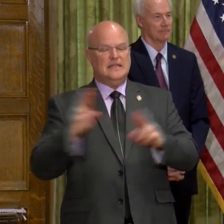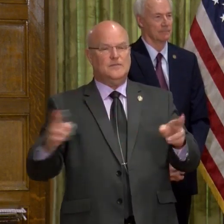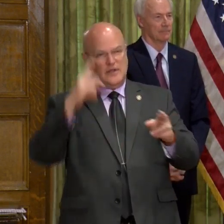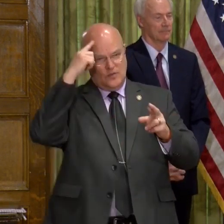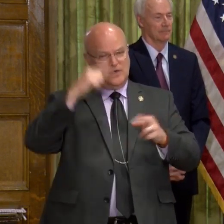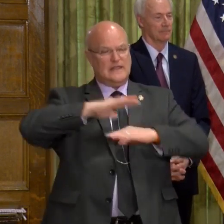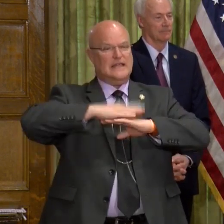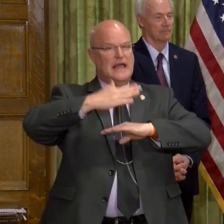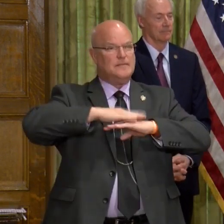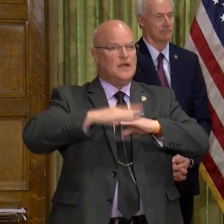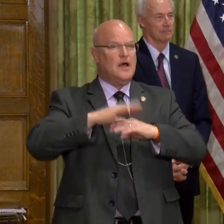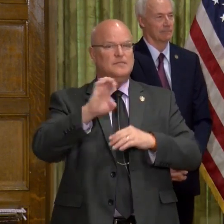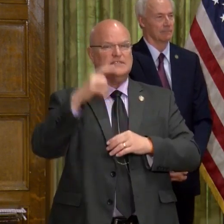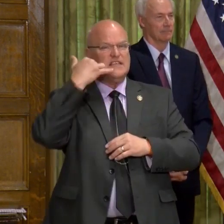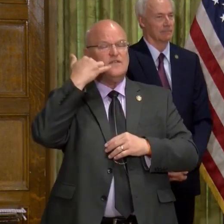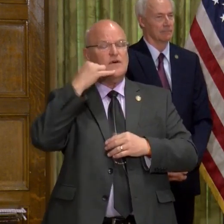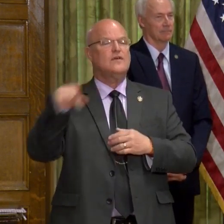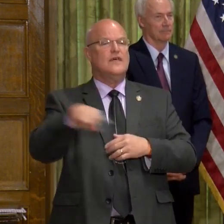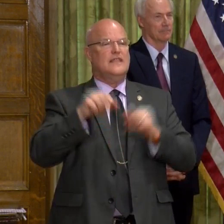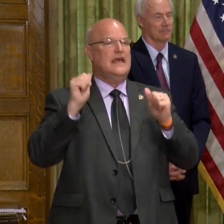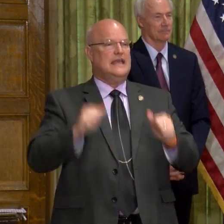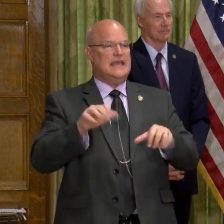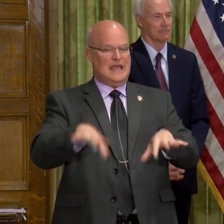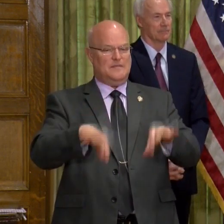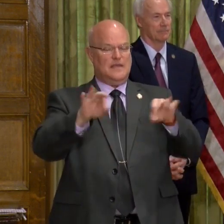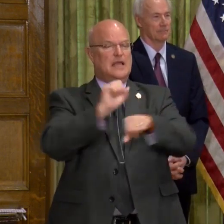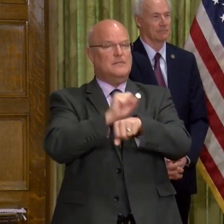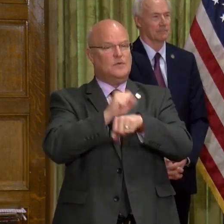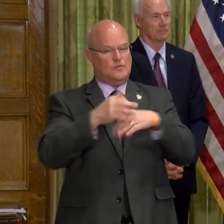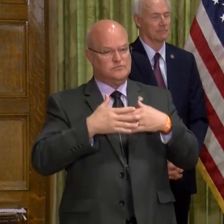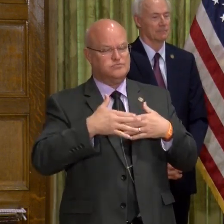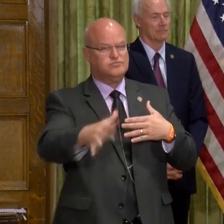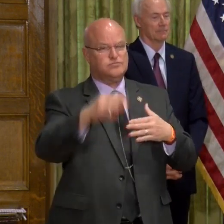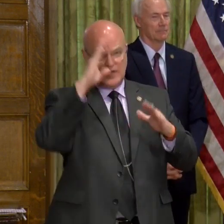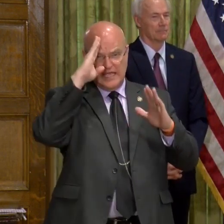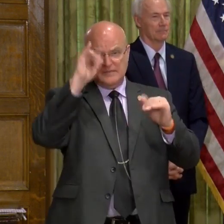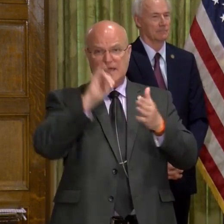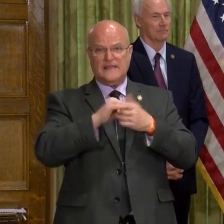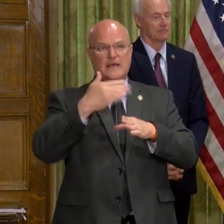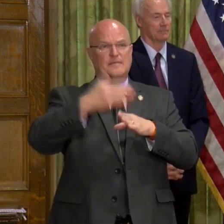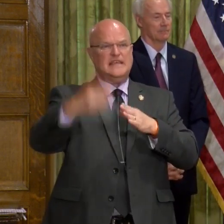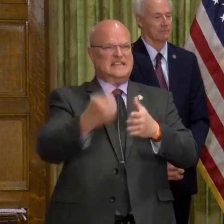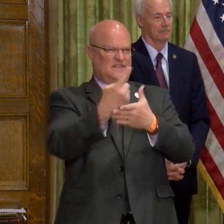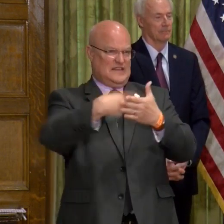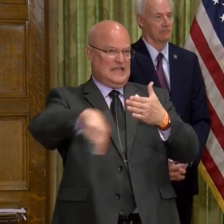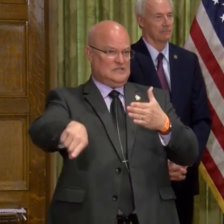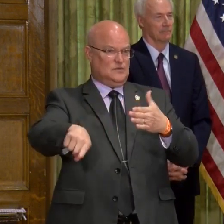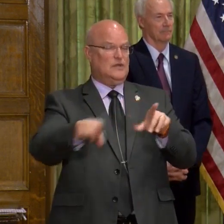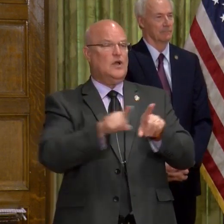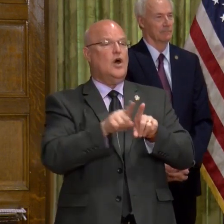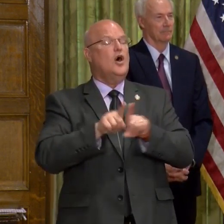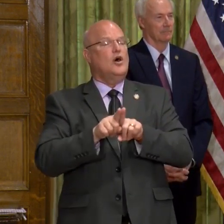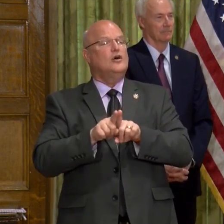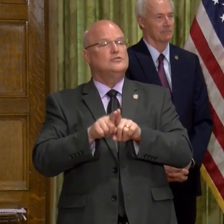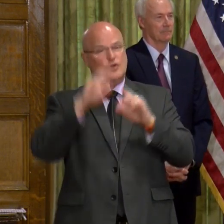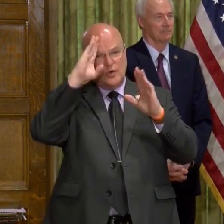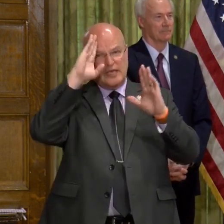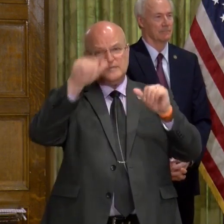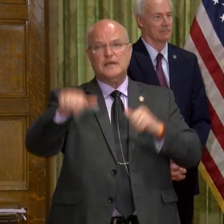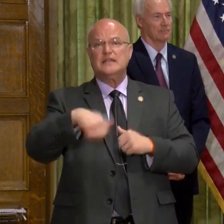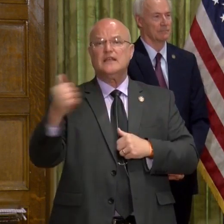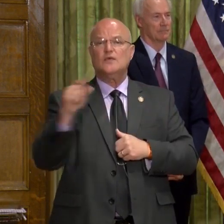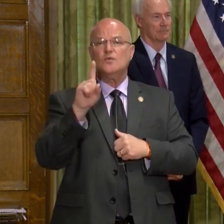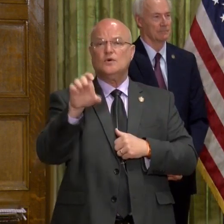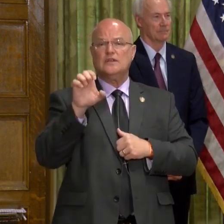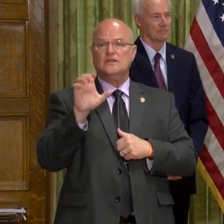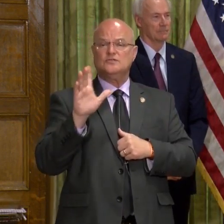with laptops and cell phones so they can pick up the work. And we expect that by the end of next week. We also expect another